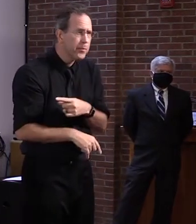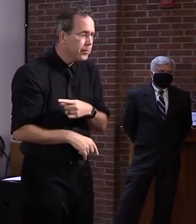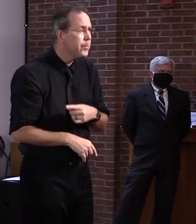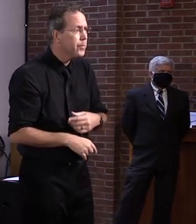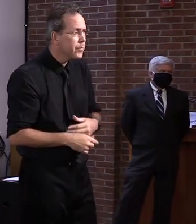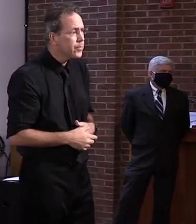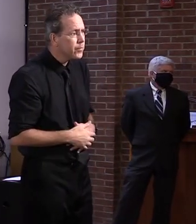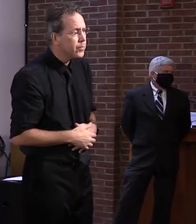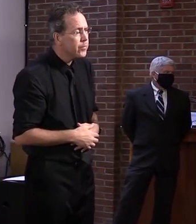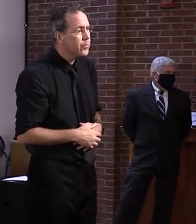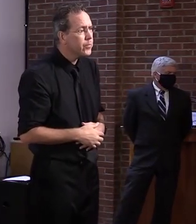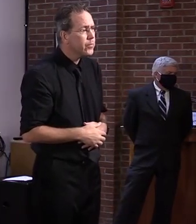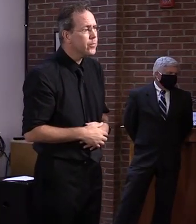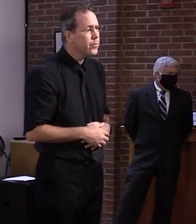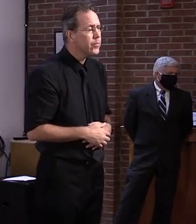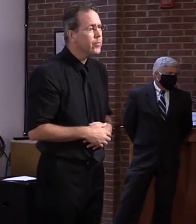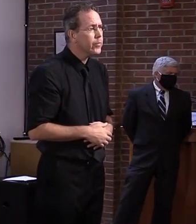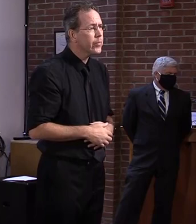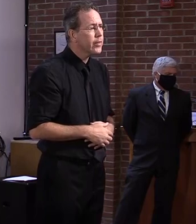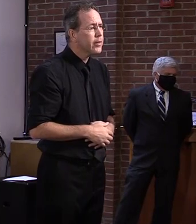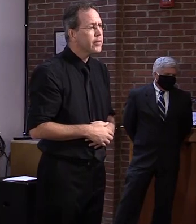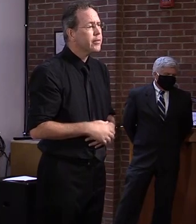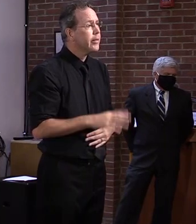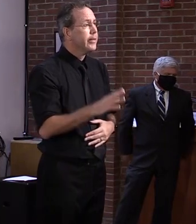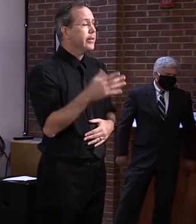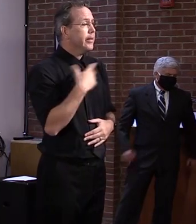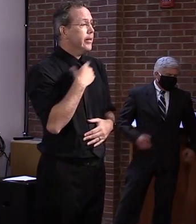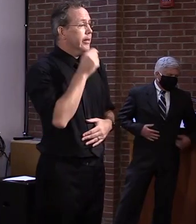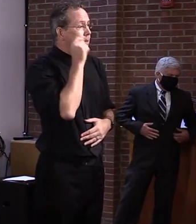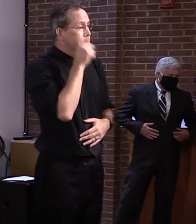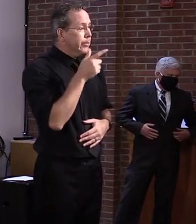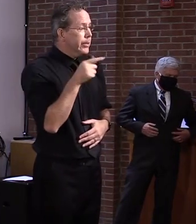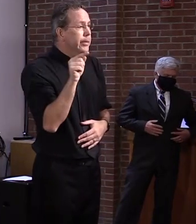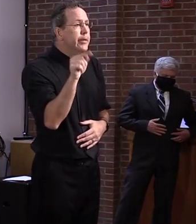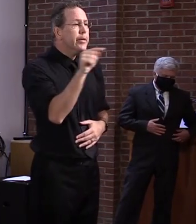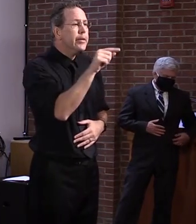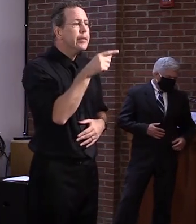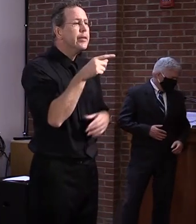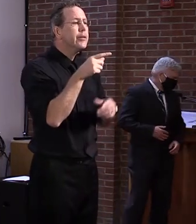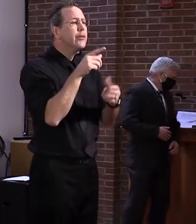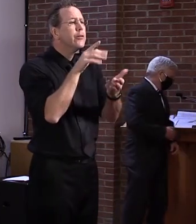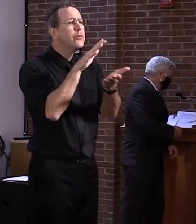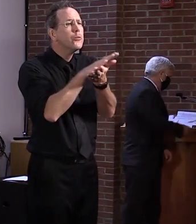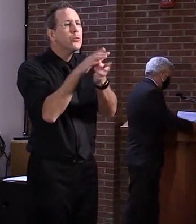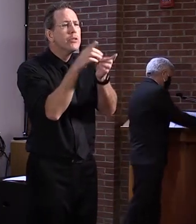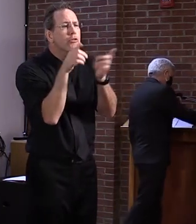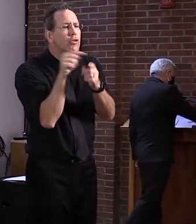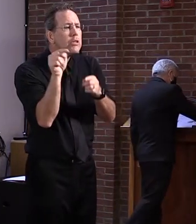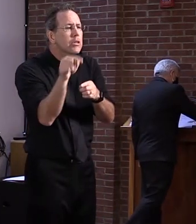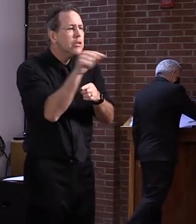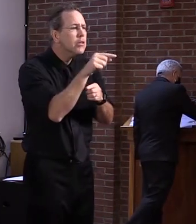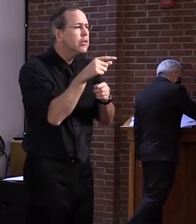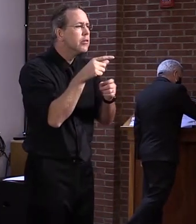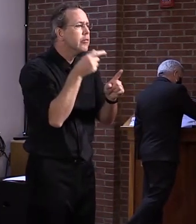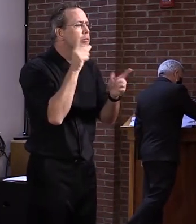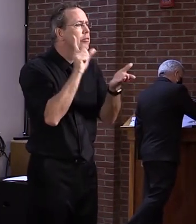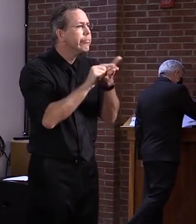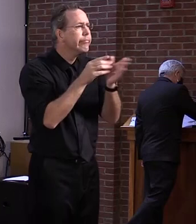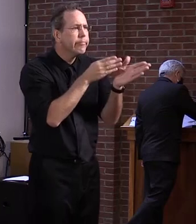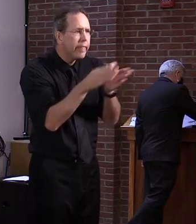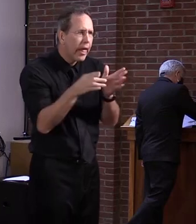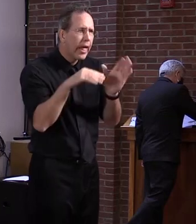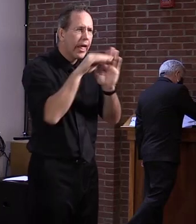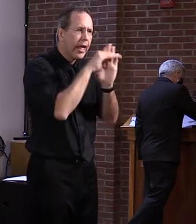uh, around the state, uh, as we speak, uh, as districts have finalized their plans and they're now working with their staff to determine their